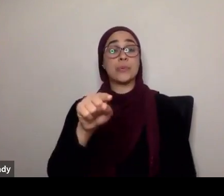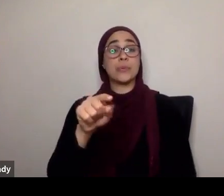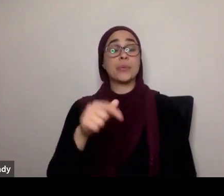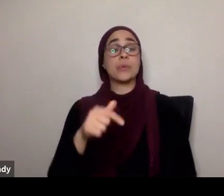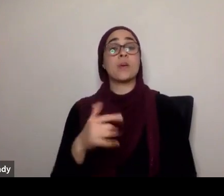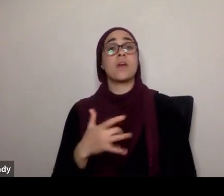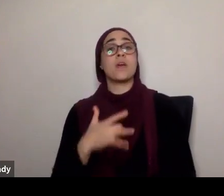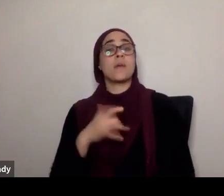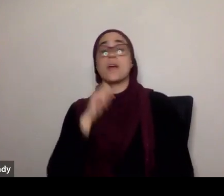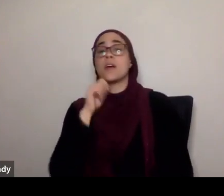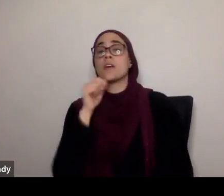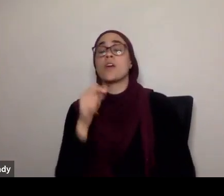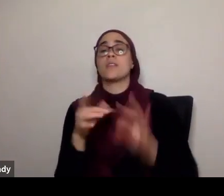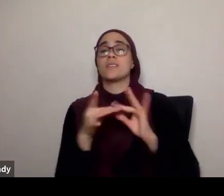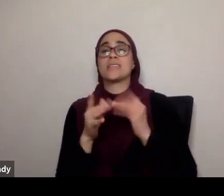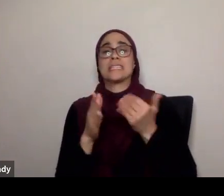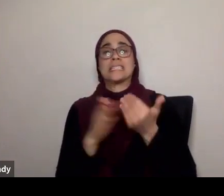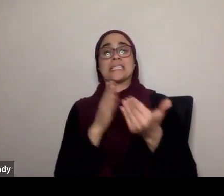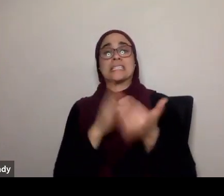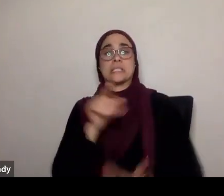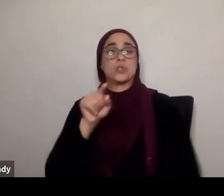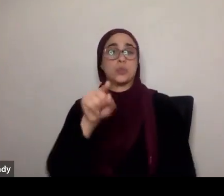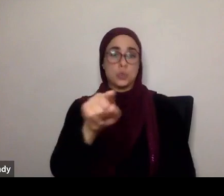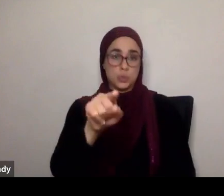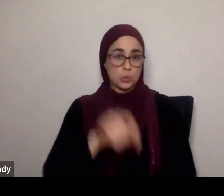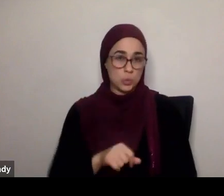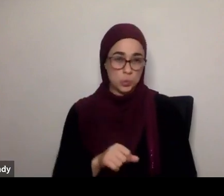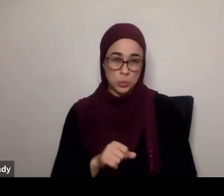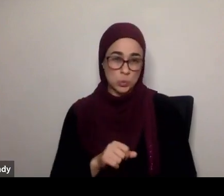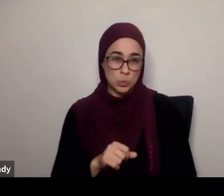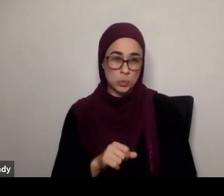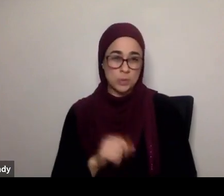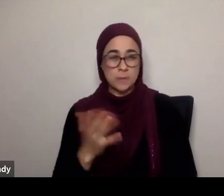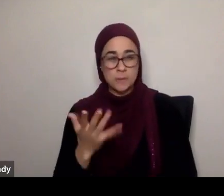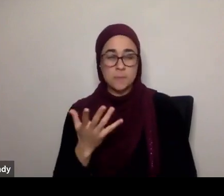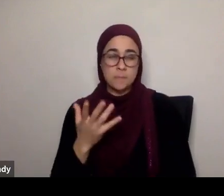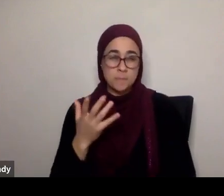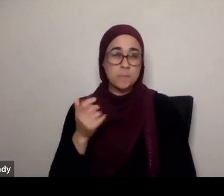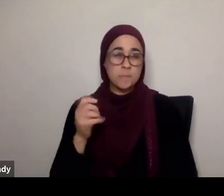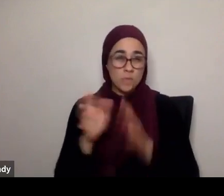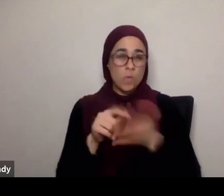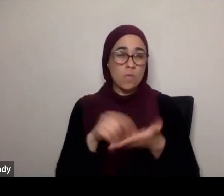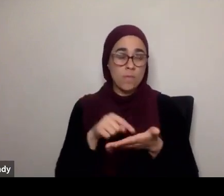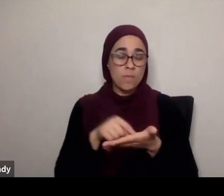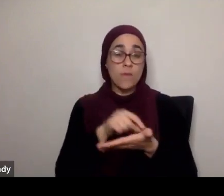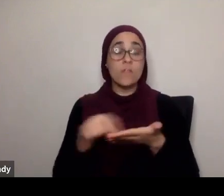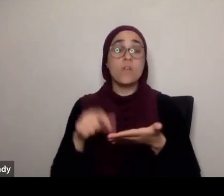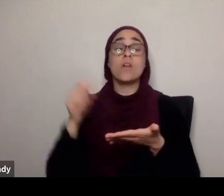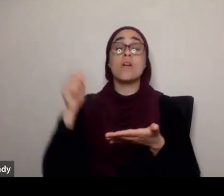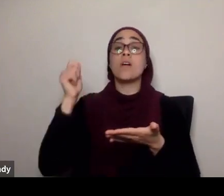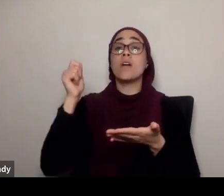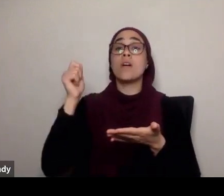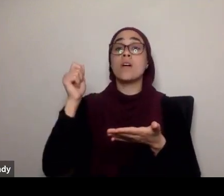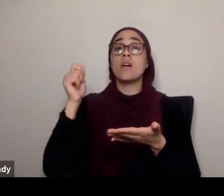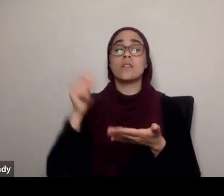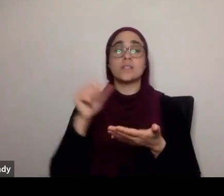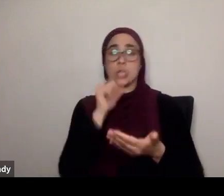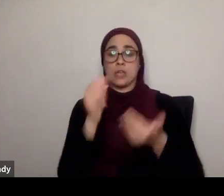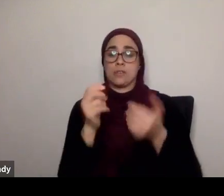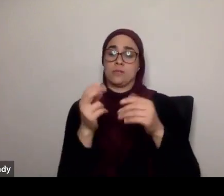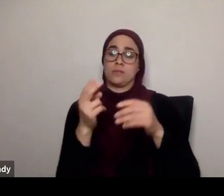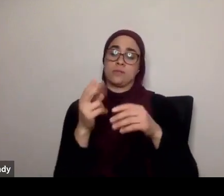you, right, or, you can say, I'm going to ease you into it, right, but I don't say ease you,